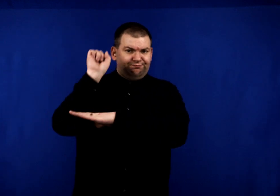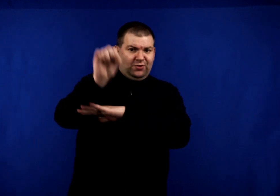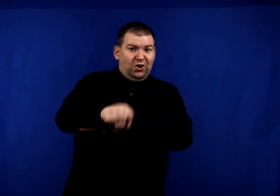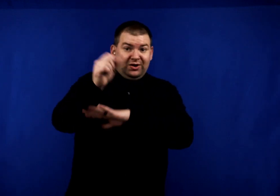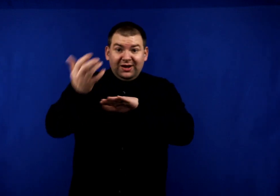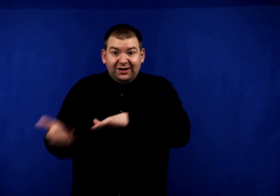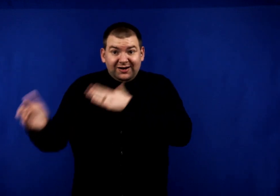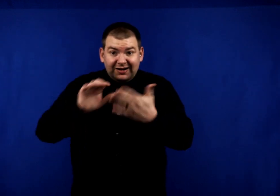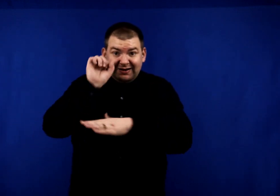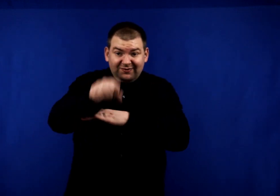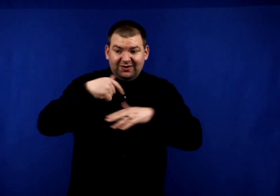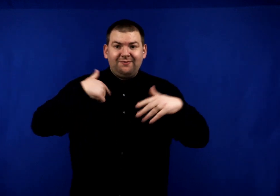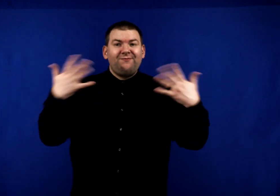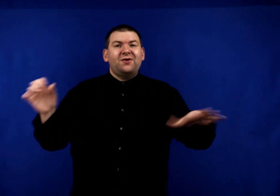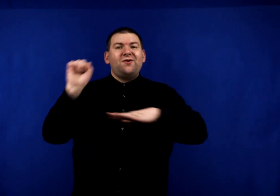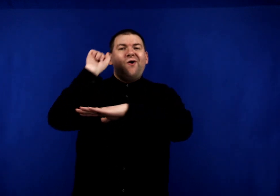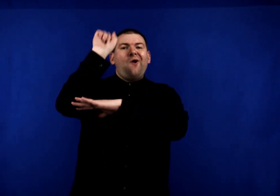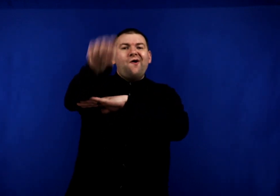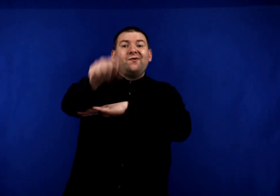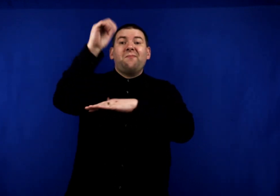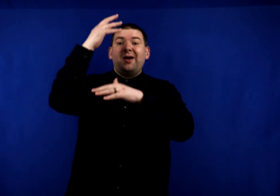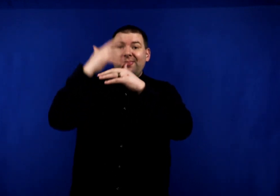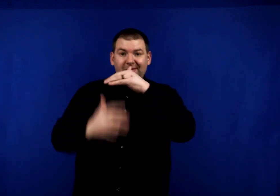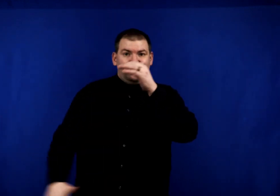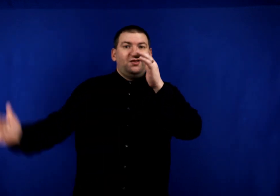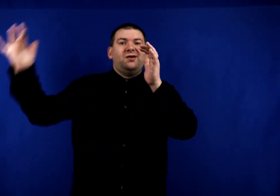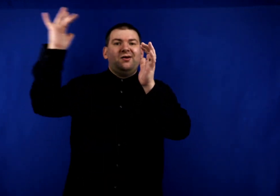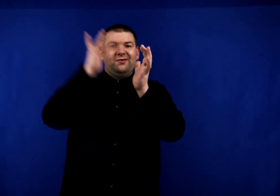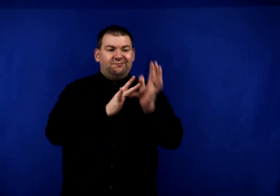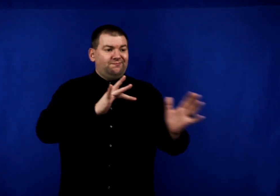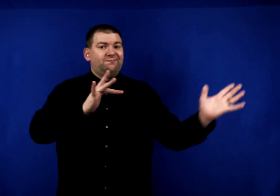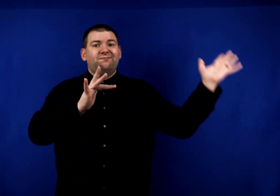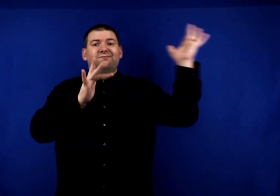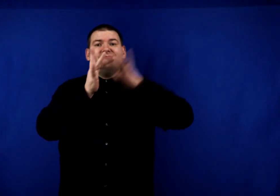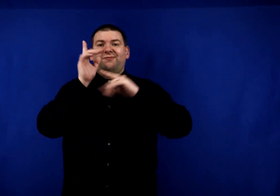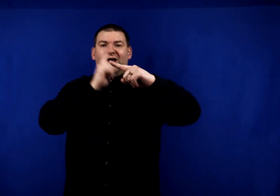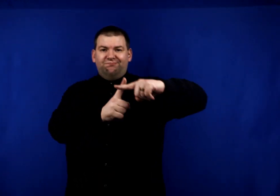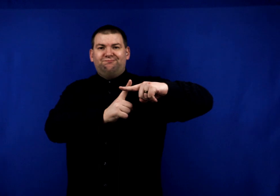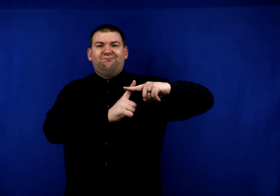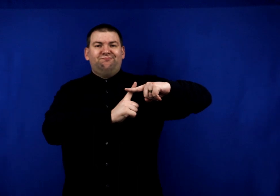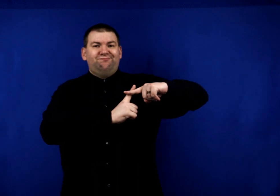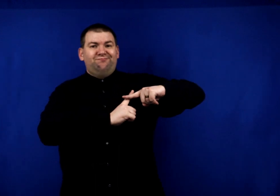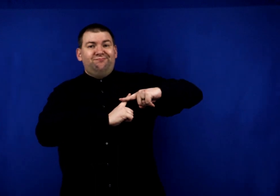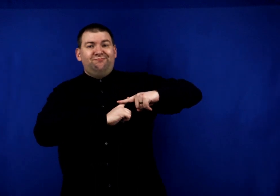has conquered, death defeated I've overcome by the blood of the Lamb